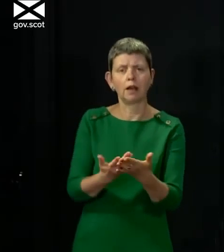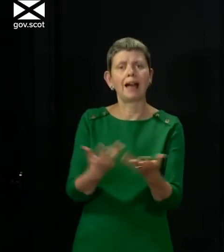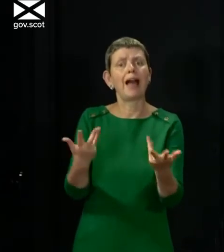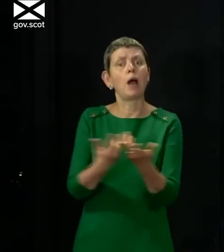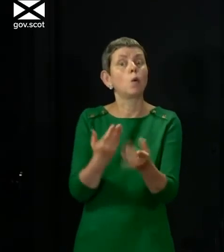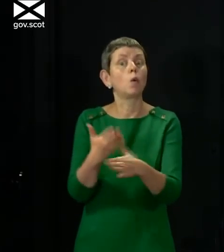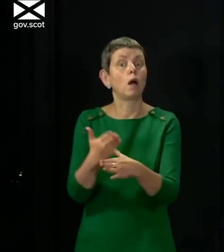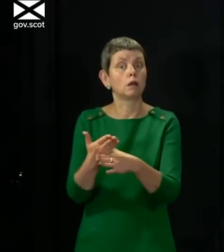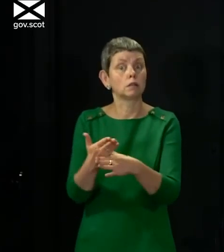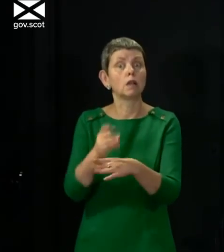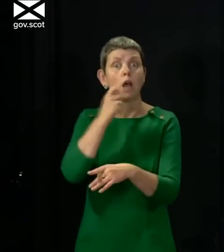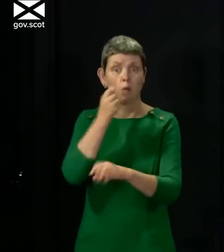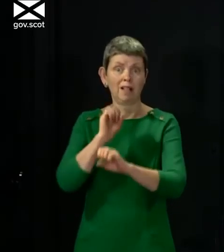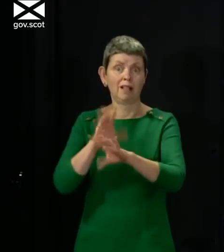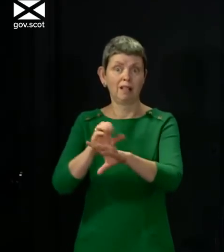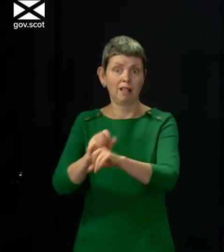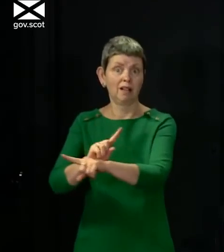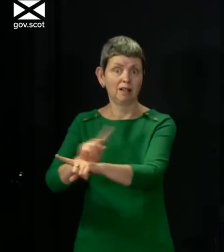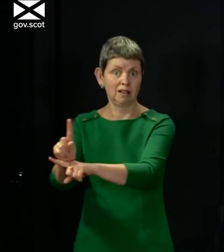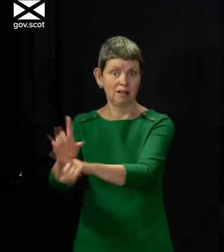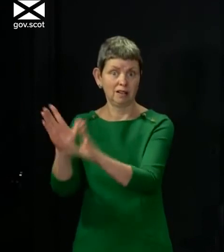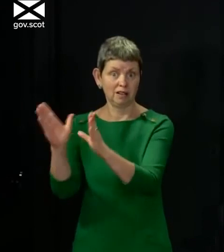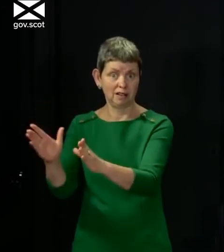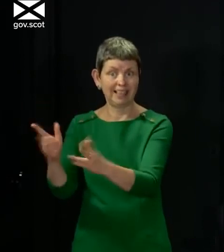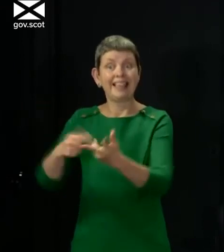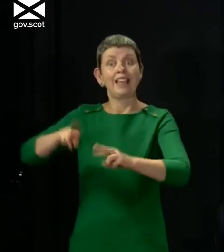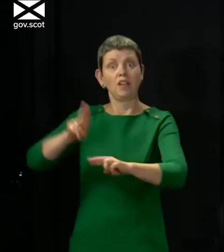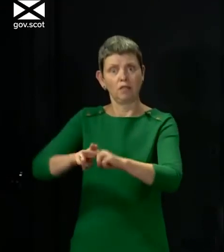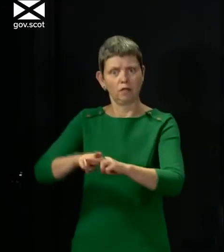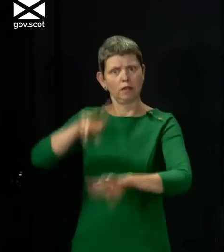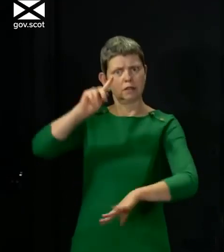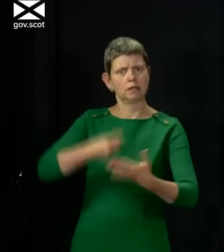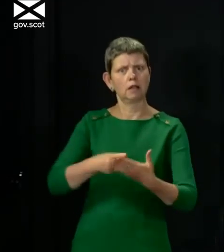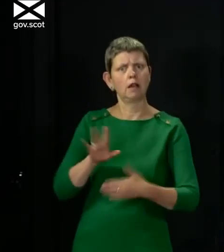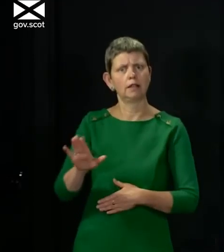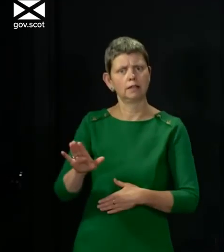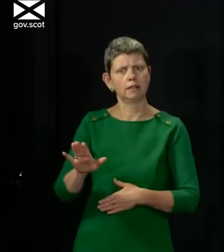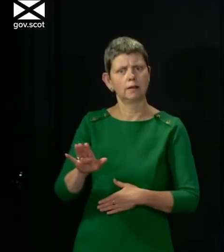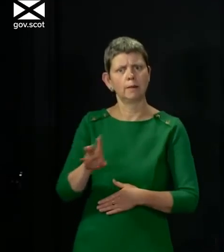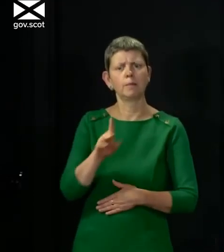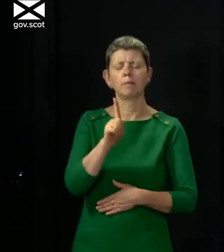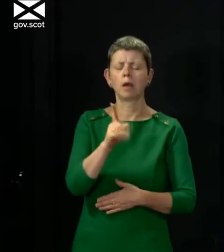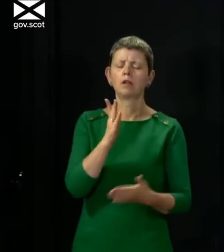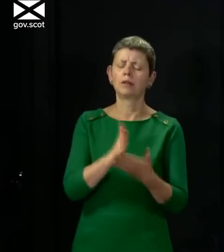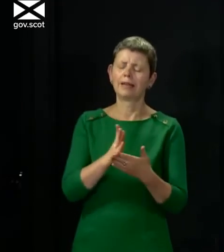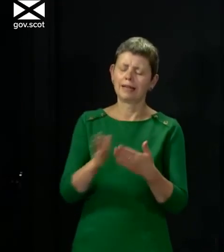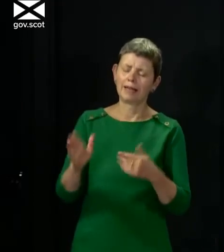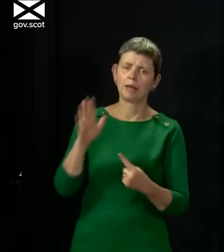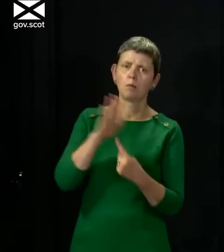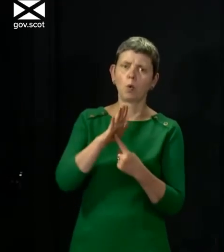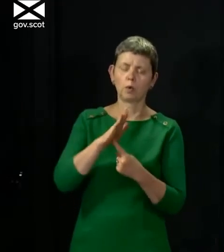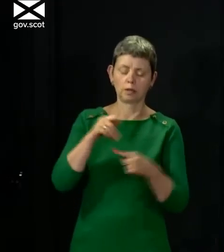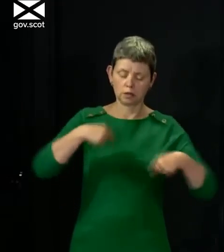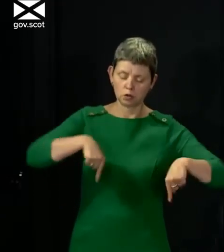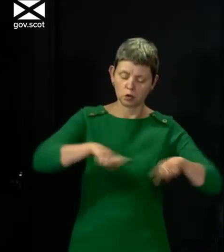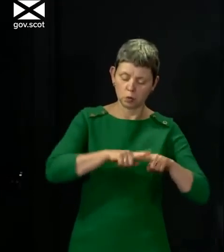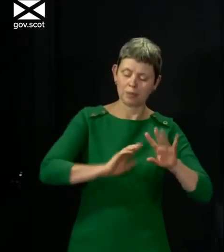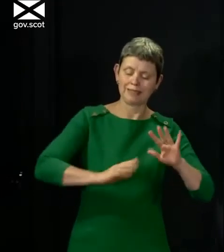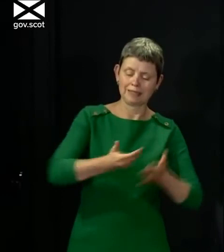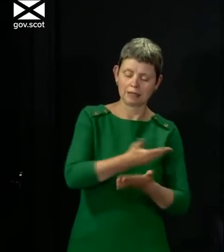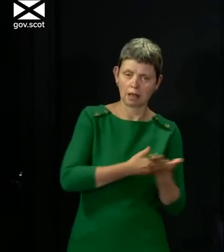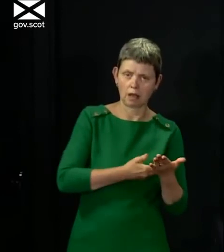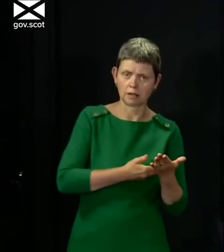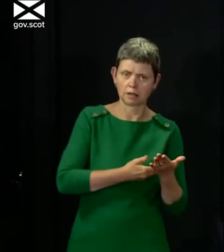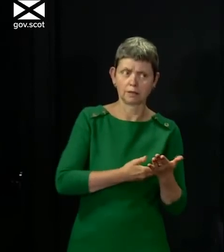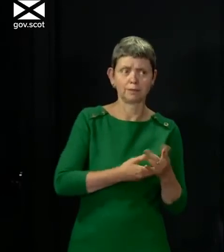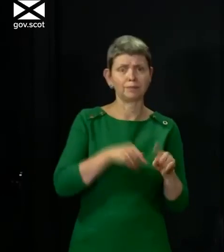and how that would be enforced but I think it's better to get these things in the right order it would not be sensible for me to answer